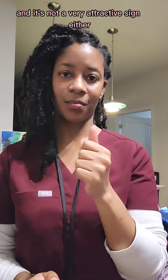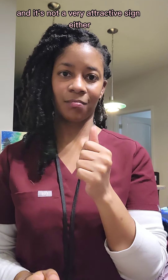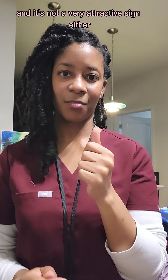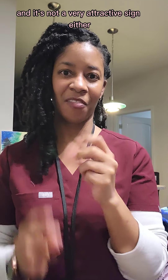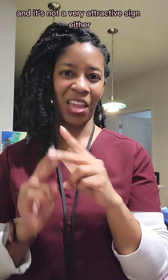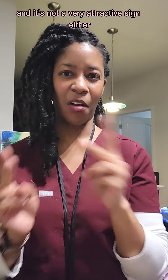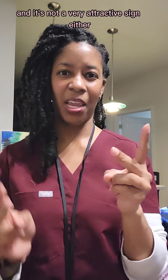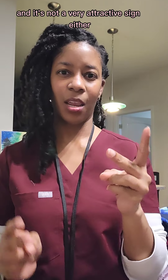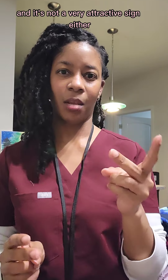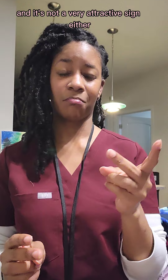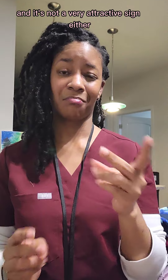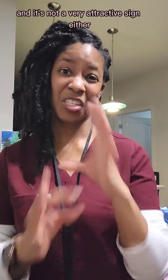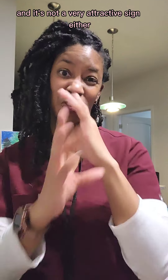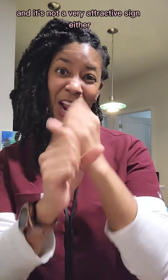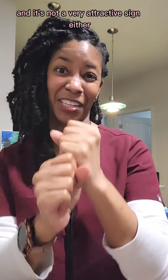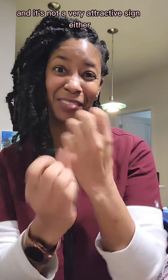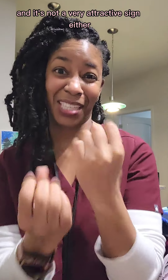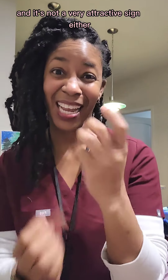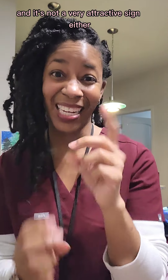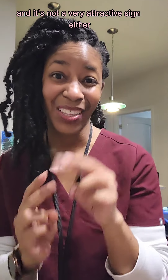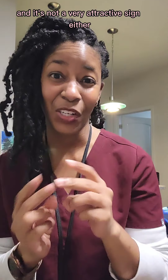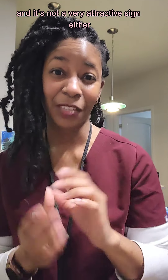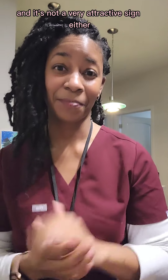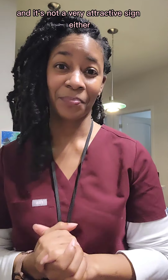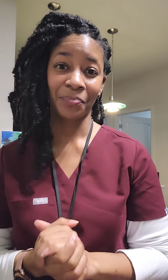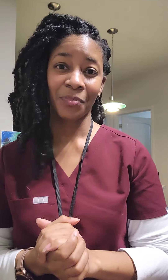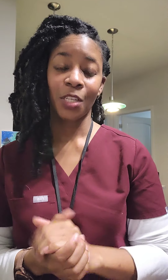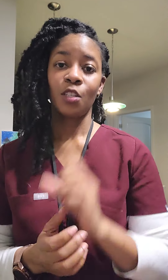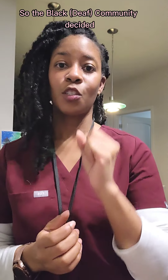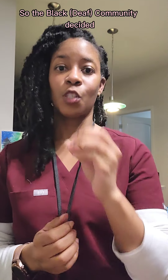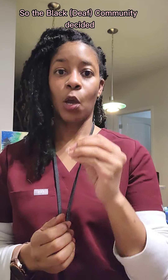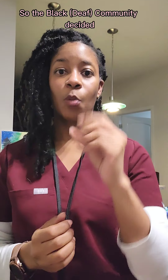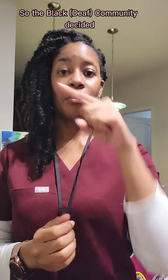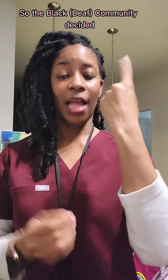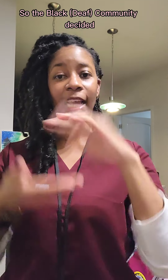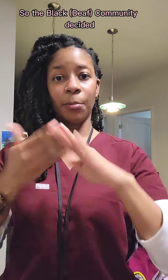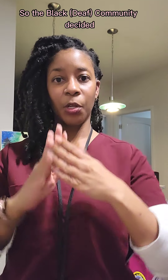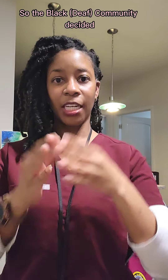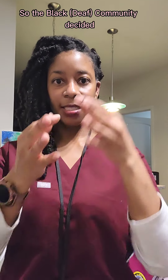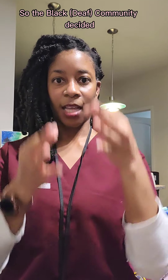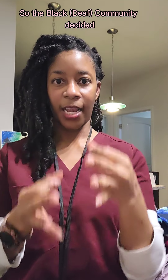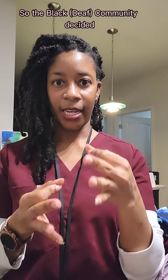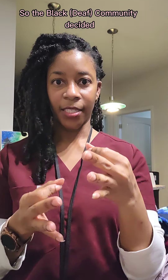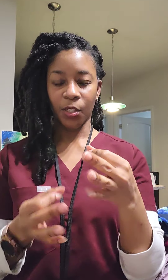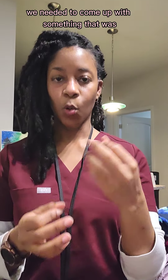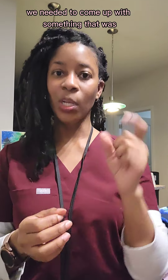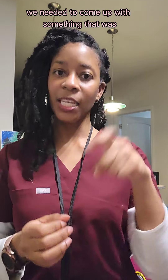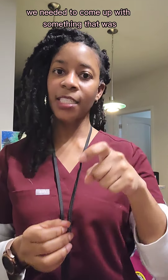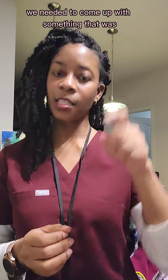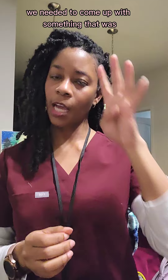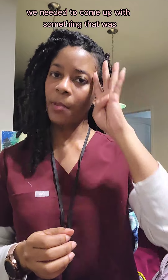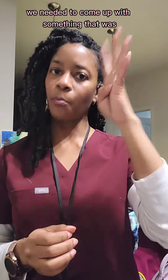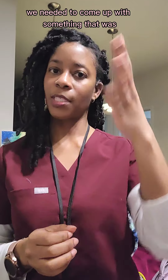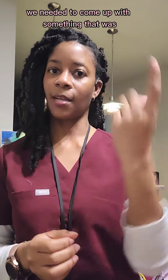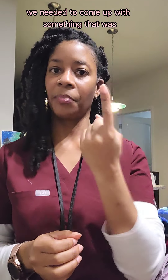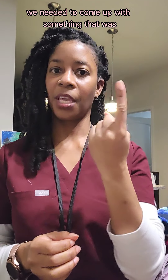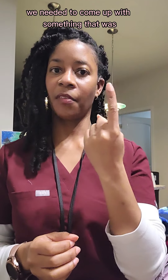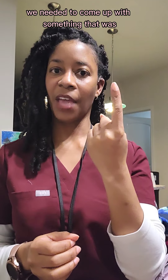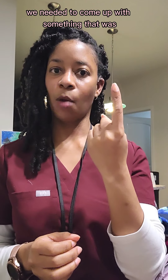a very attractive sign either. So the black community decided we needed to come up with something that